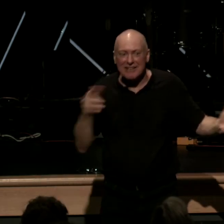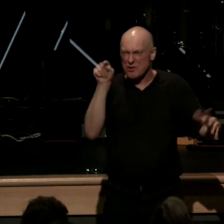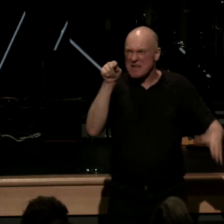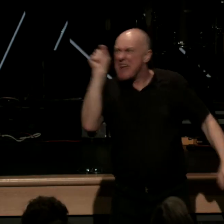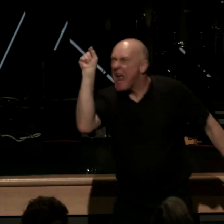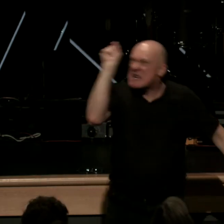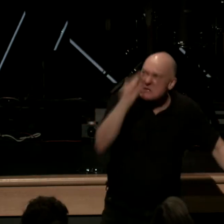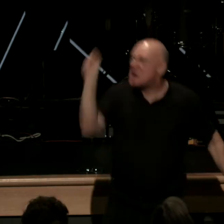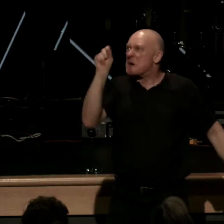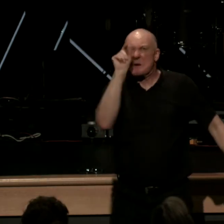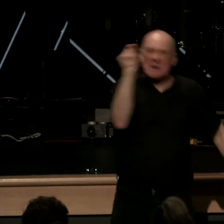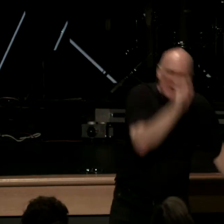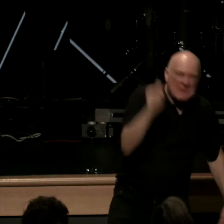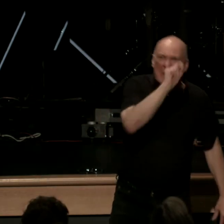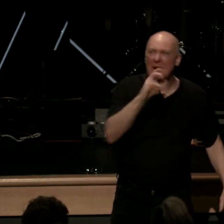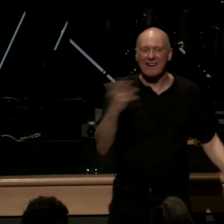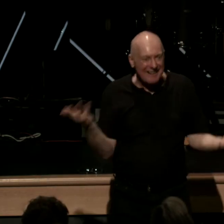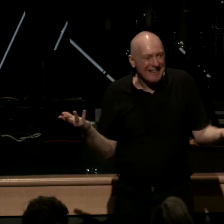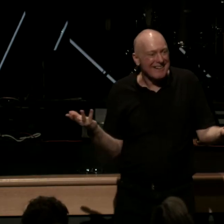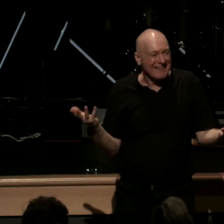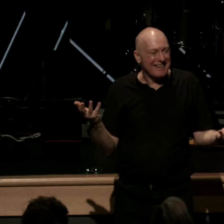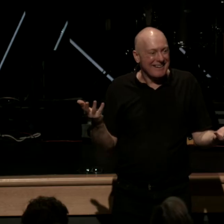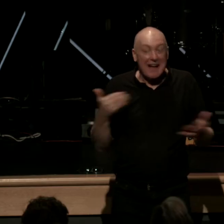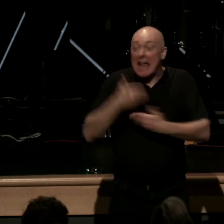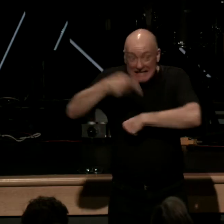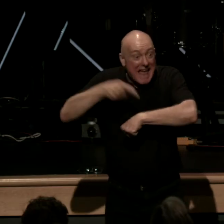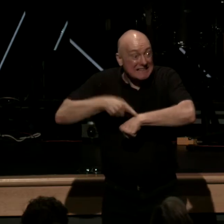and draw a line between them for next time you come to this place